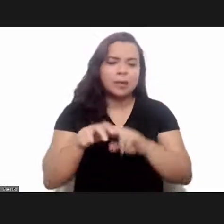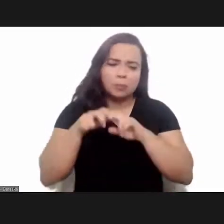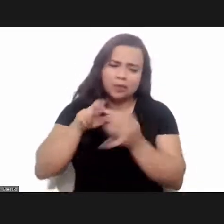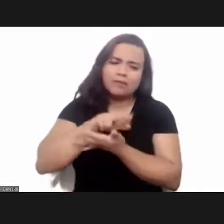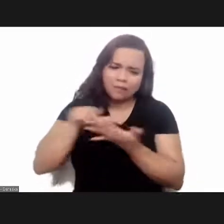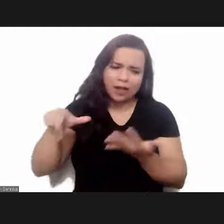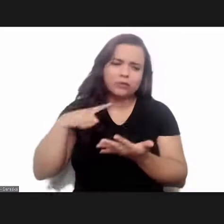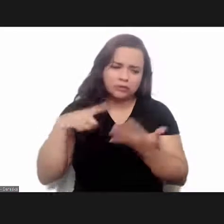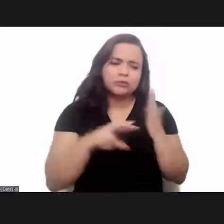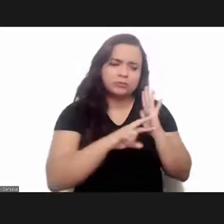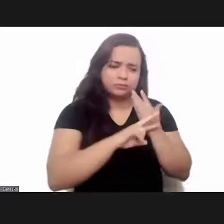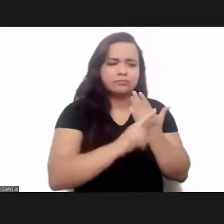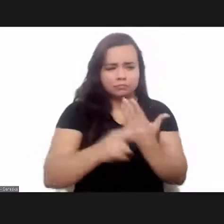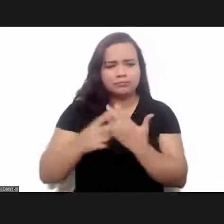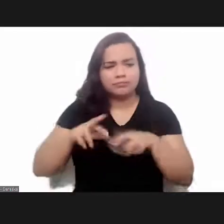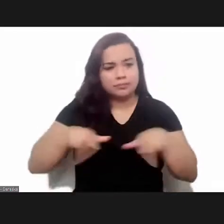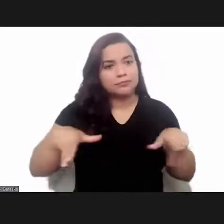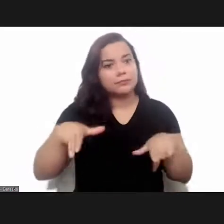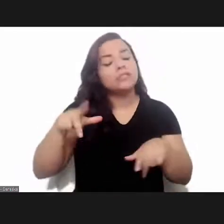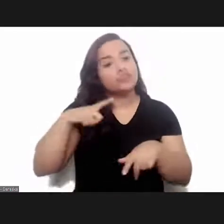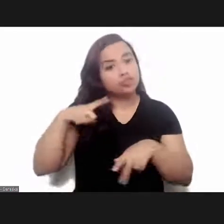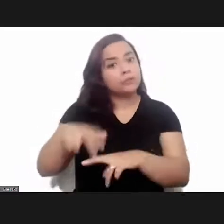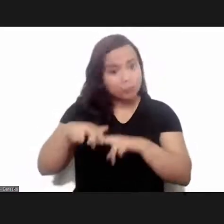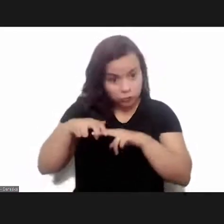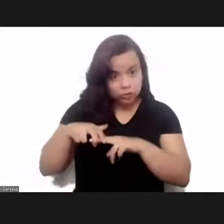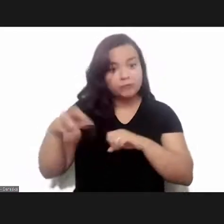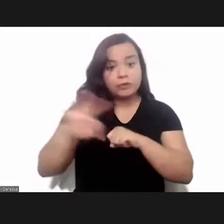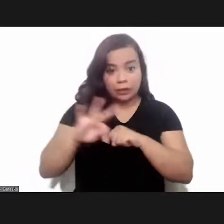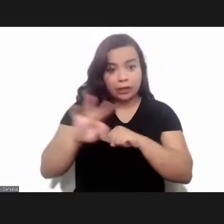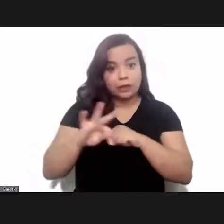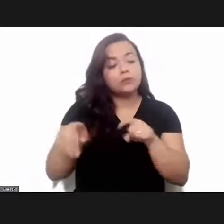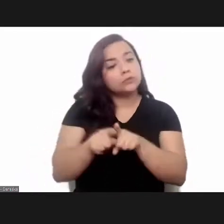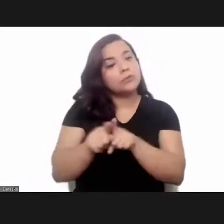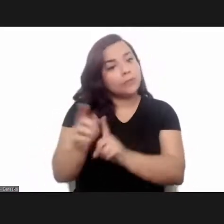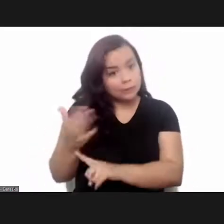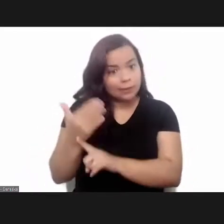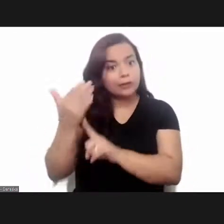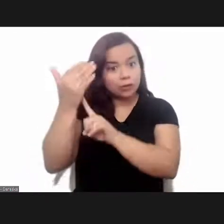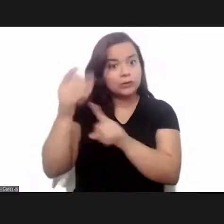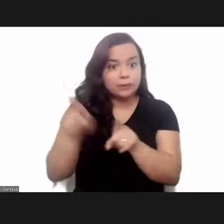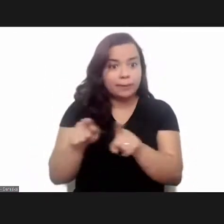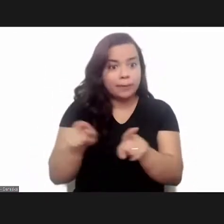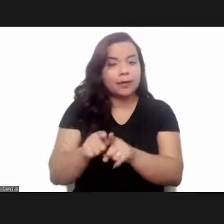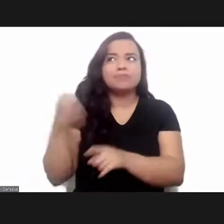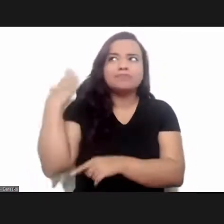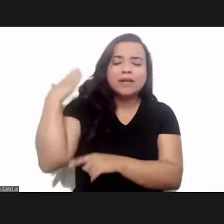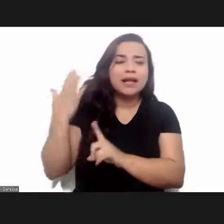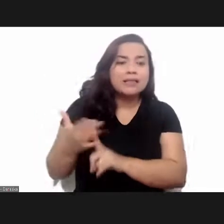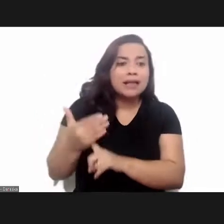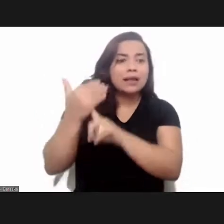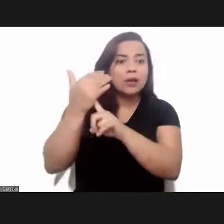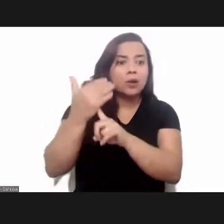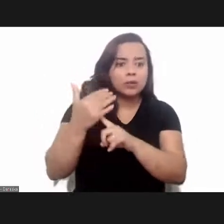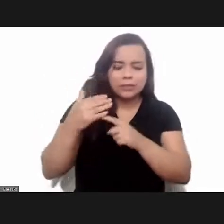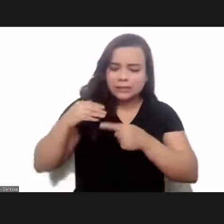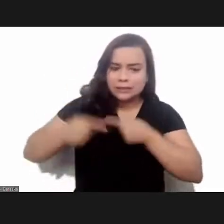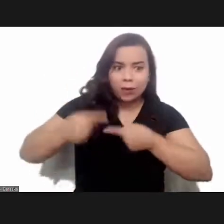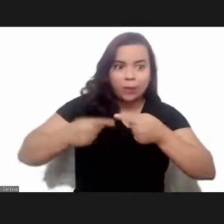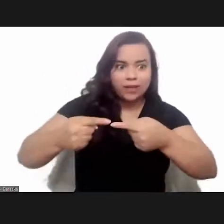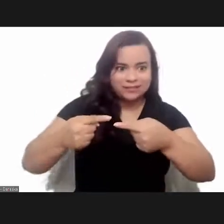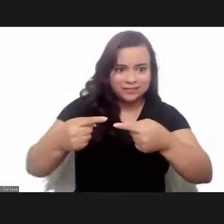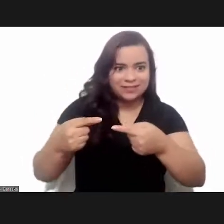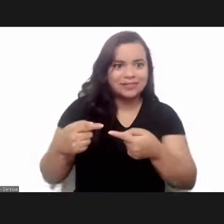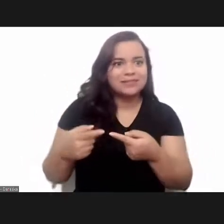reasons obviously for that there was a technological technical reason at the time sequencing technology